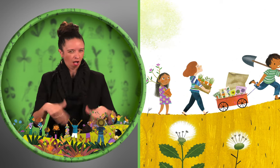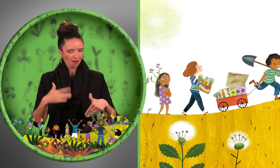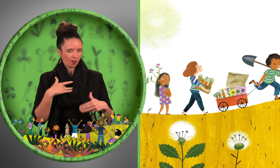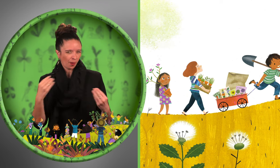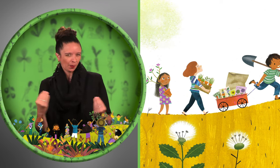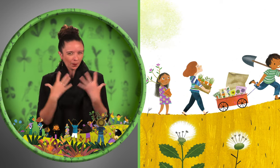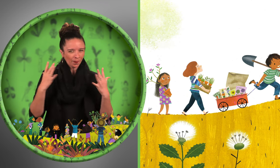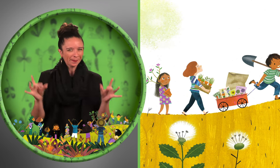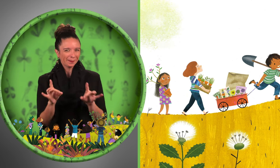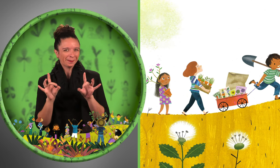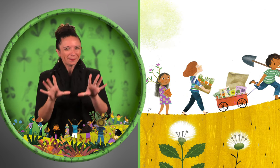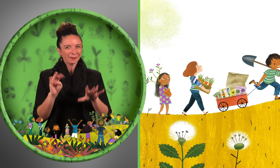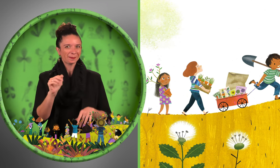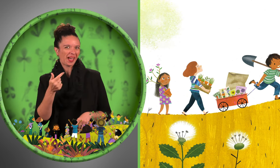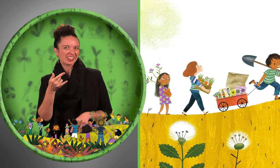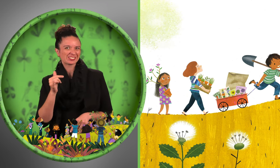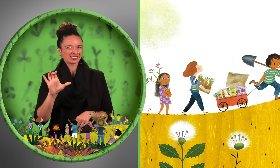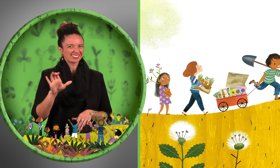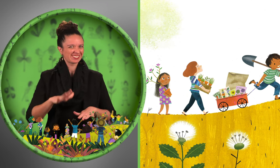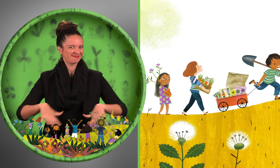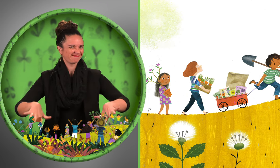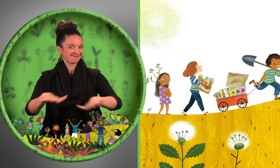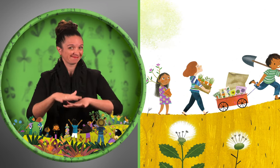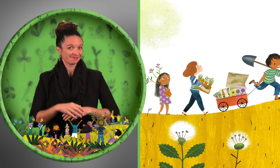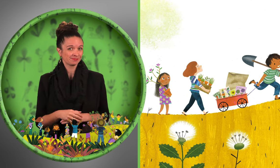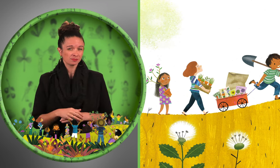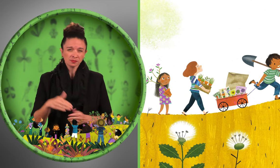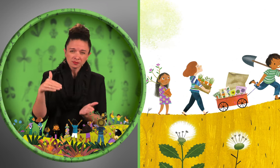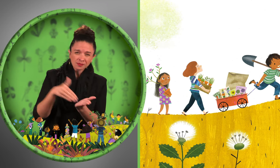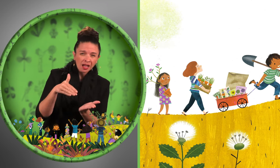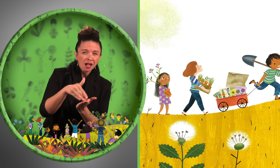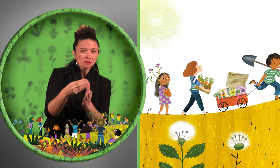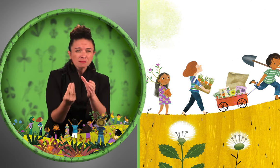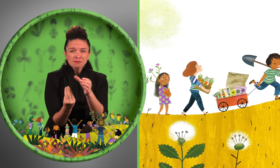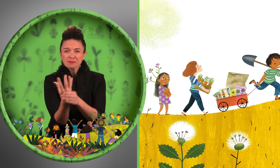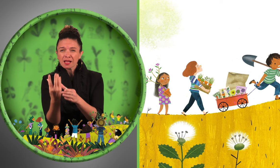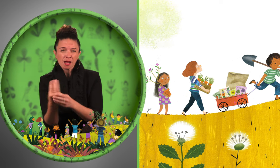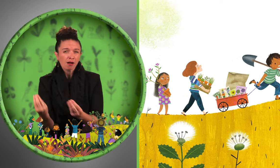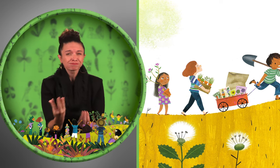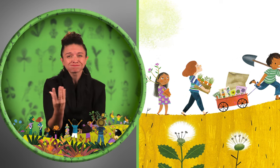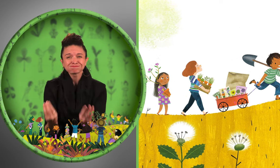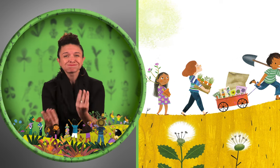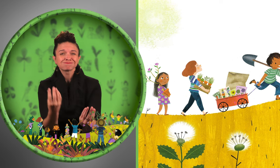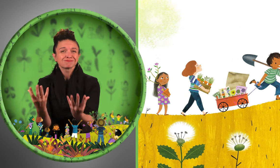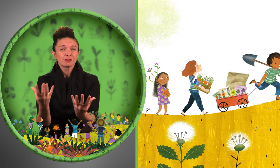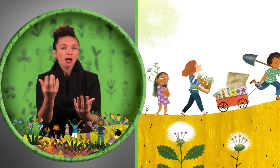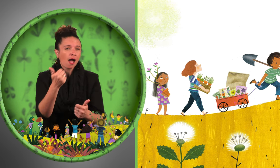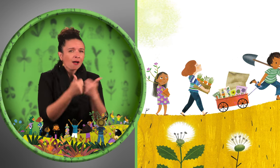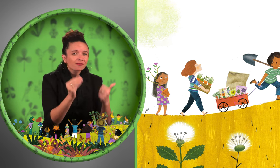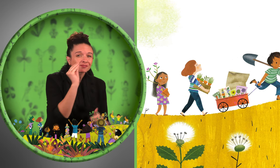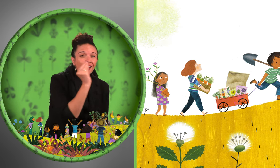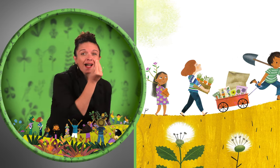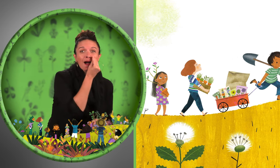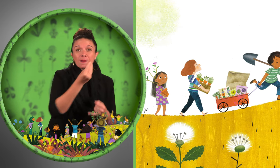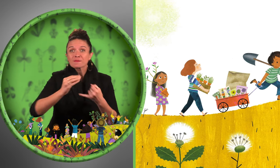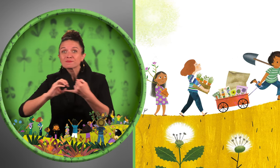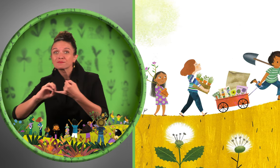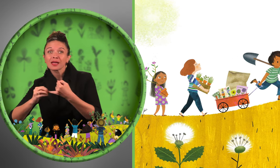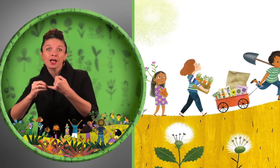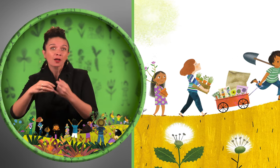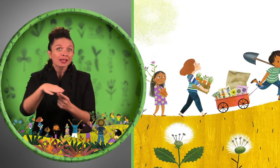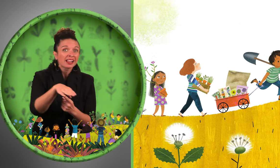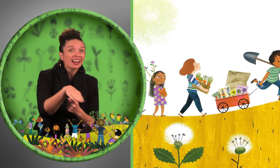Hi, I'm Sonia. My friends and I are planting a garden. Gardens are magical